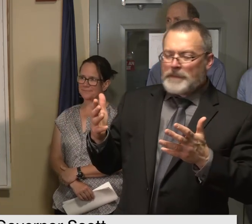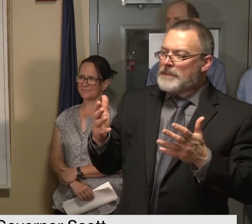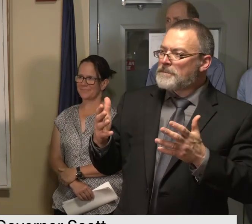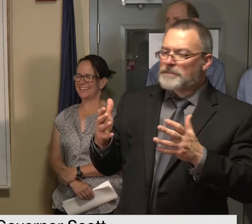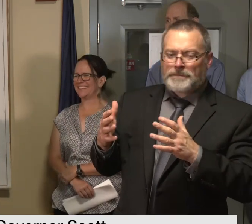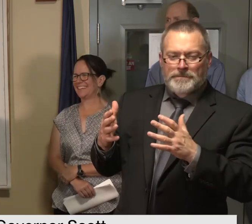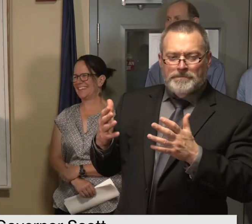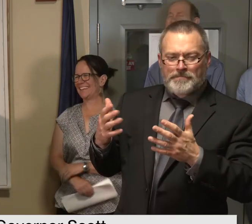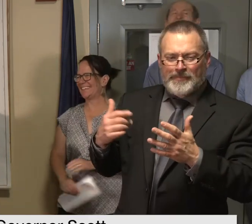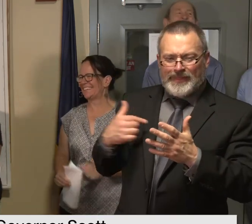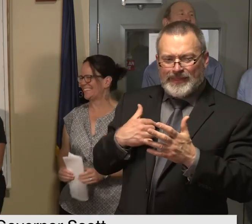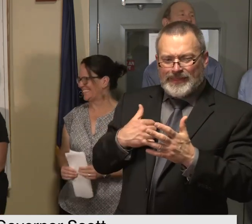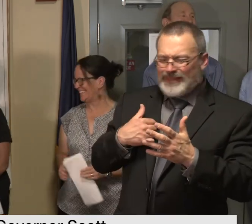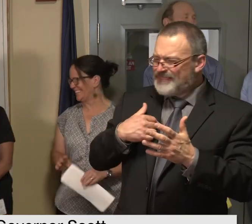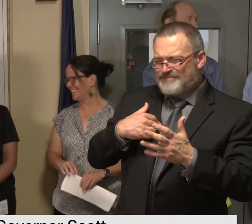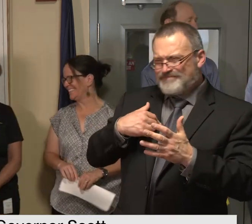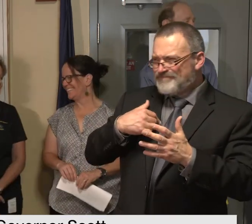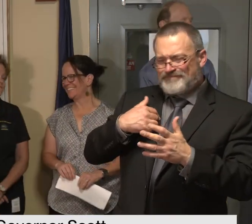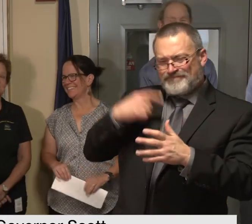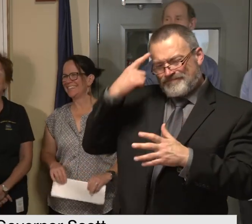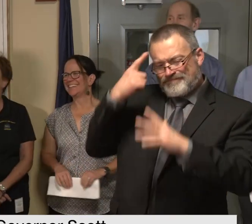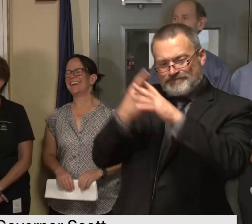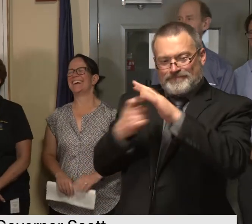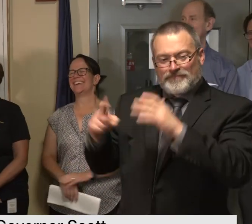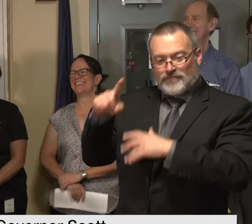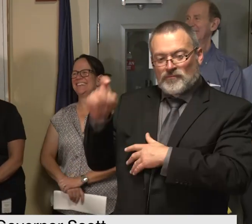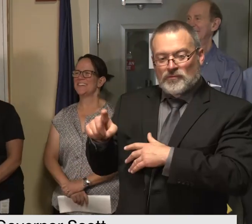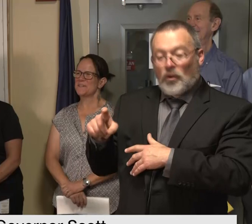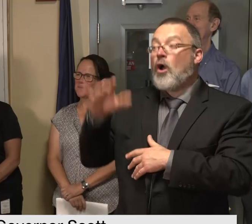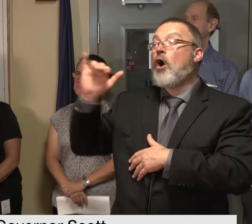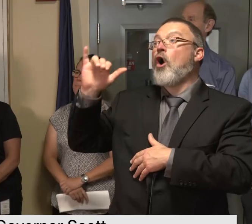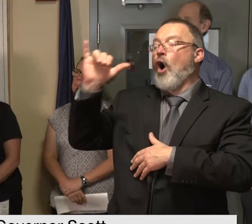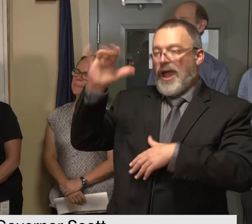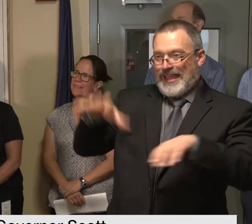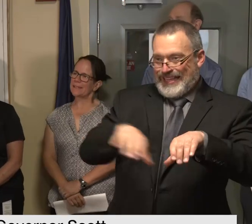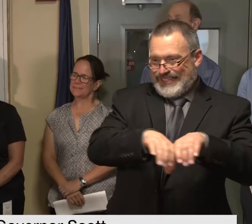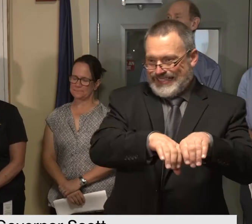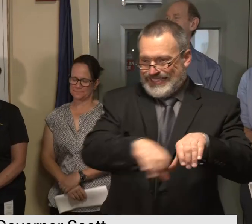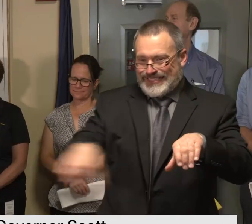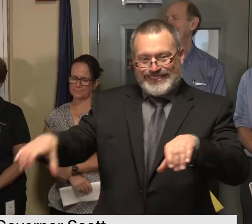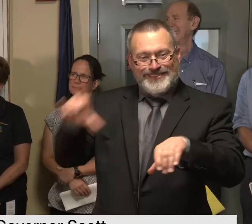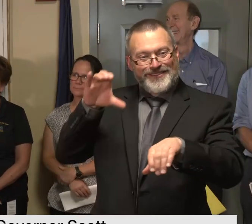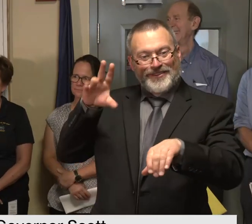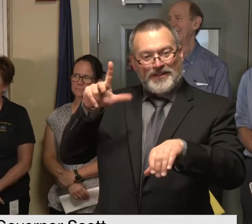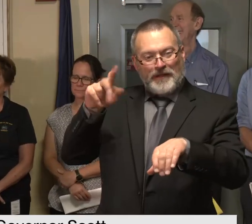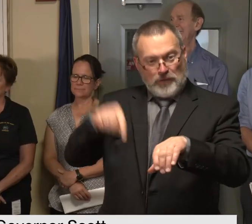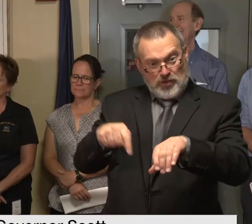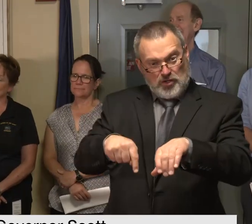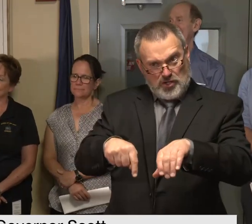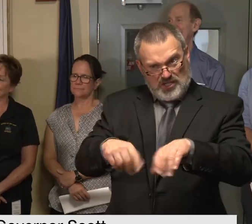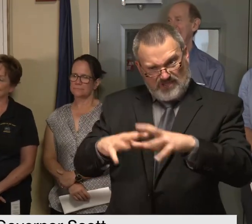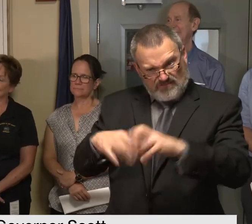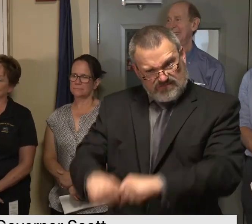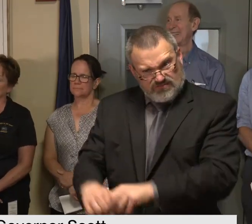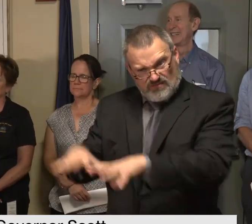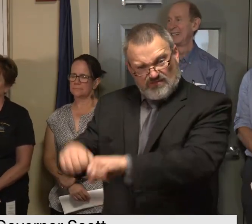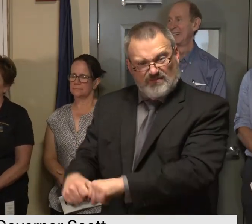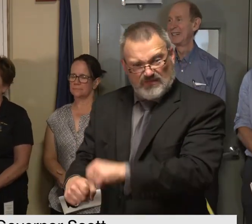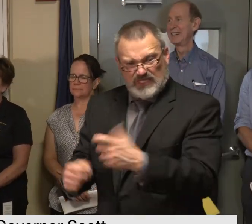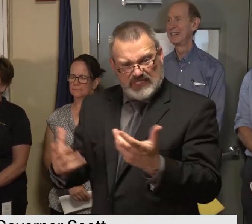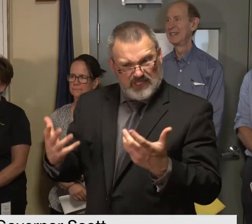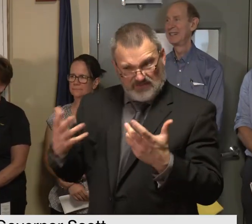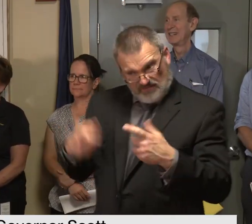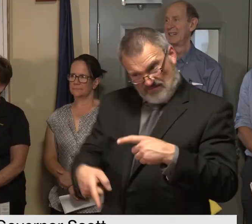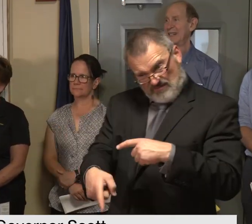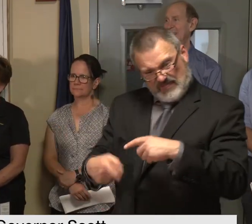i'll come back culverts okay it seems like washed out culverts are always a big issue no matter